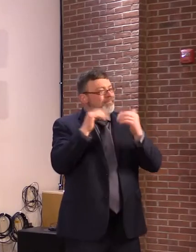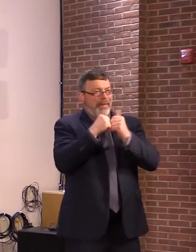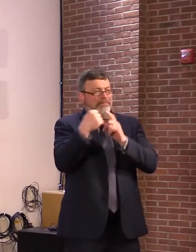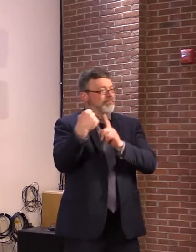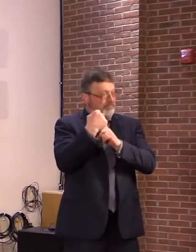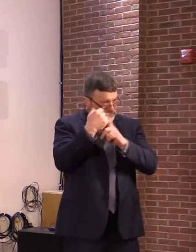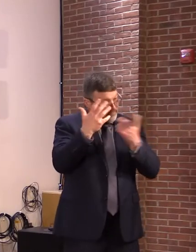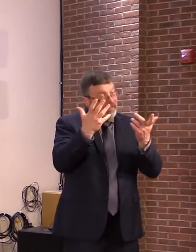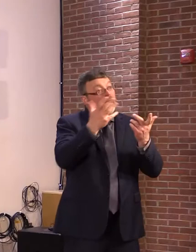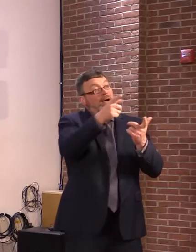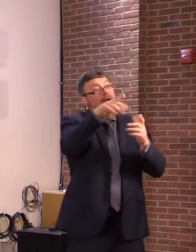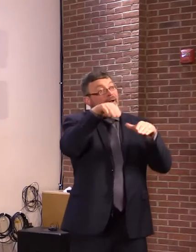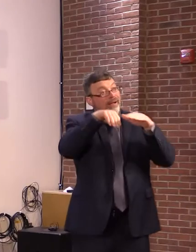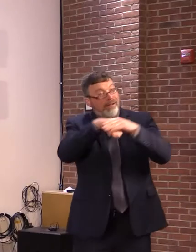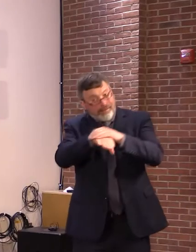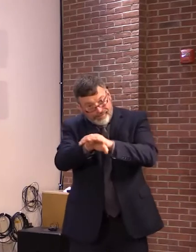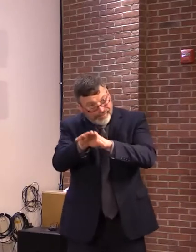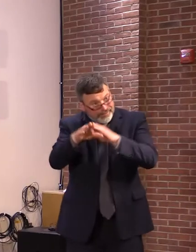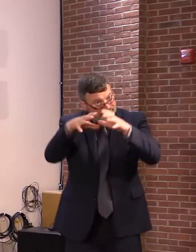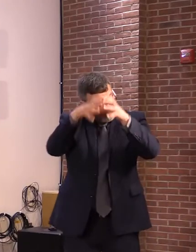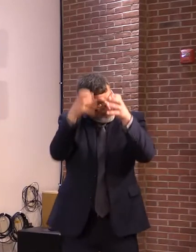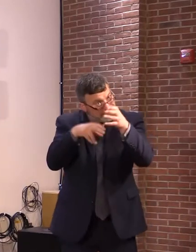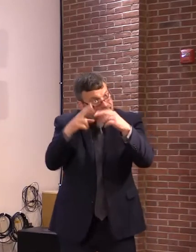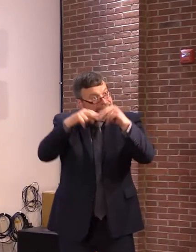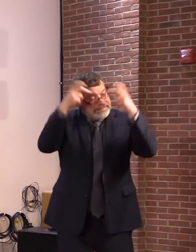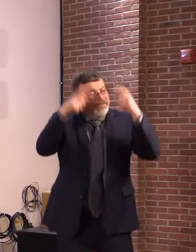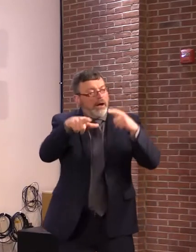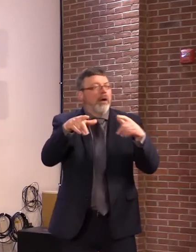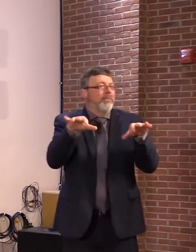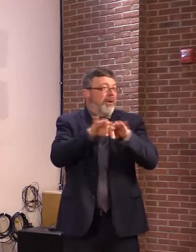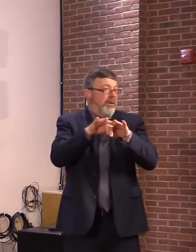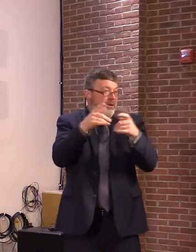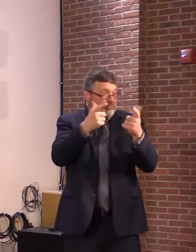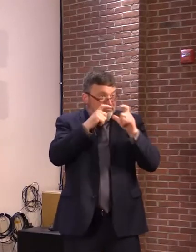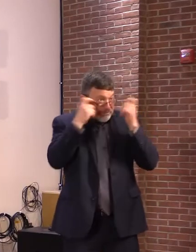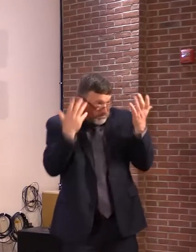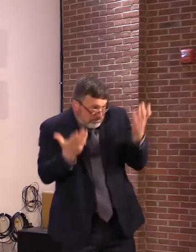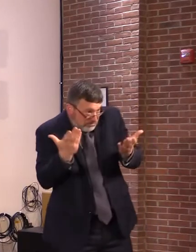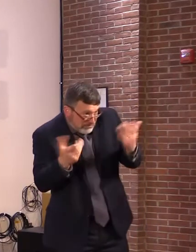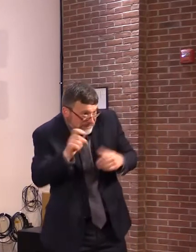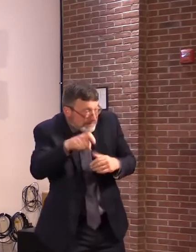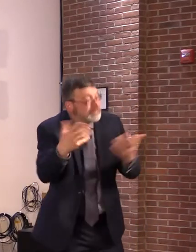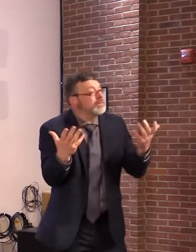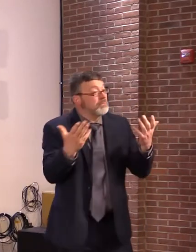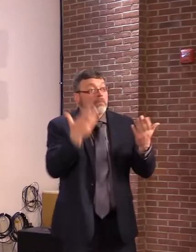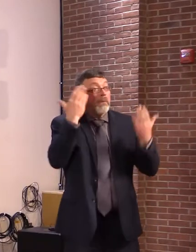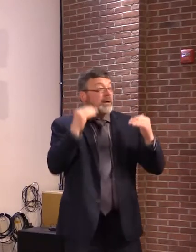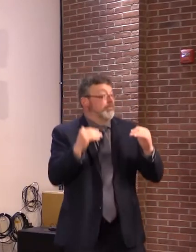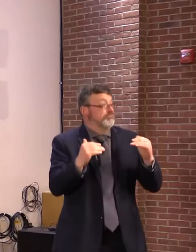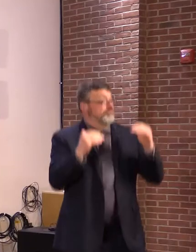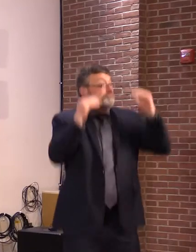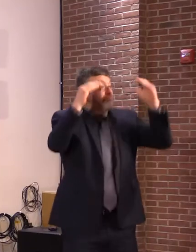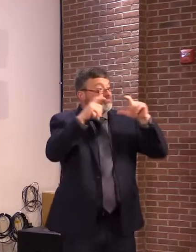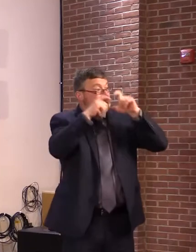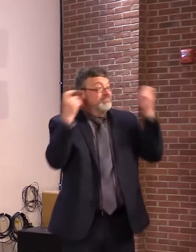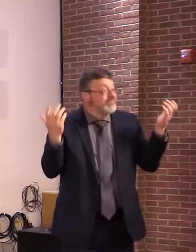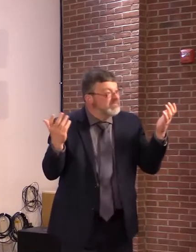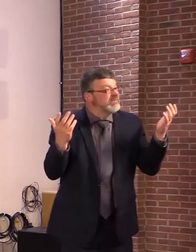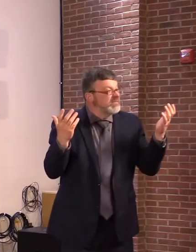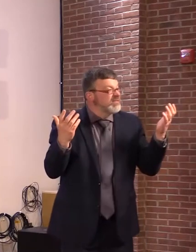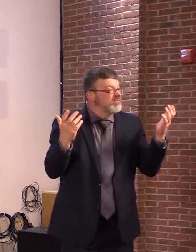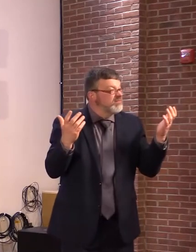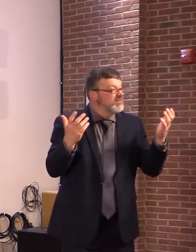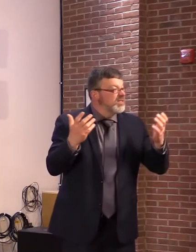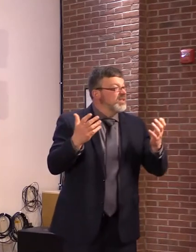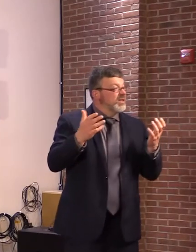and getting tested if you have any symptoms. And even though vaccines do a wonderful job of lowering